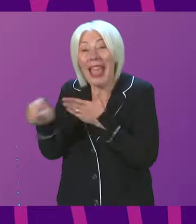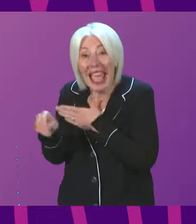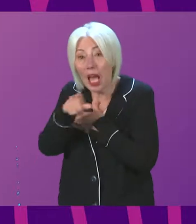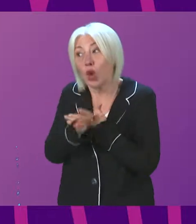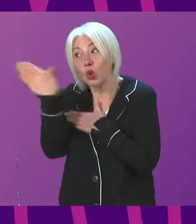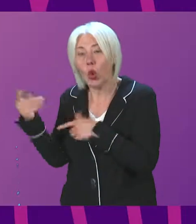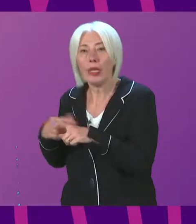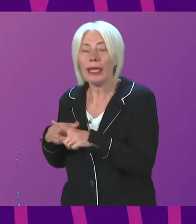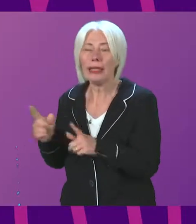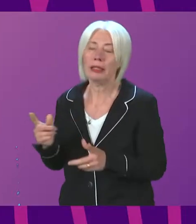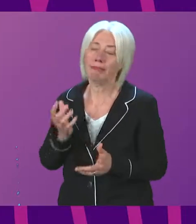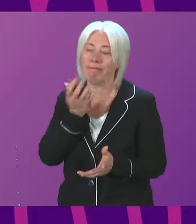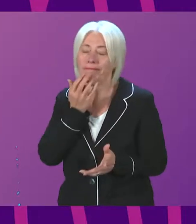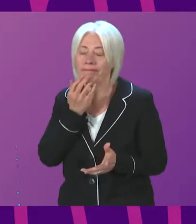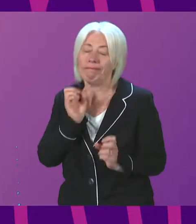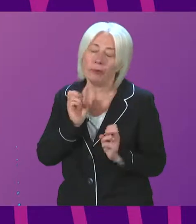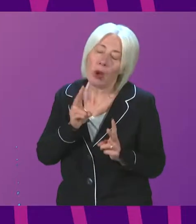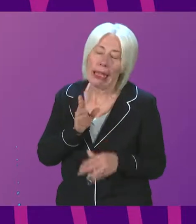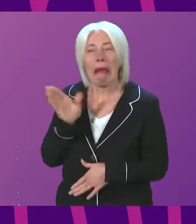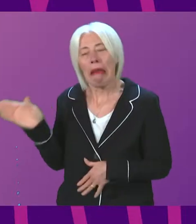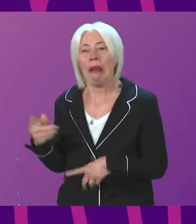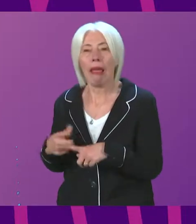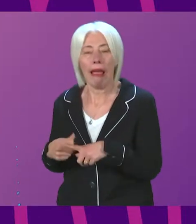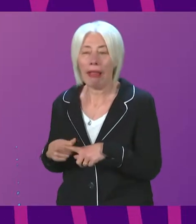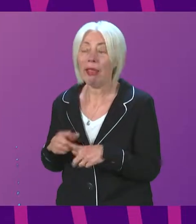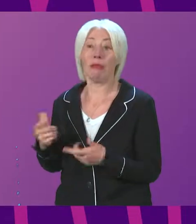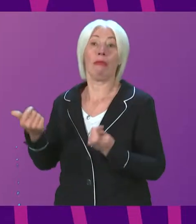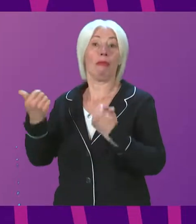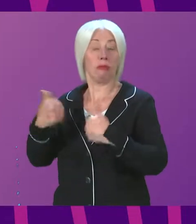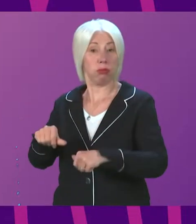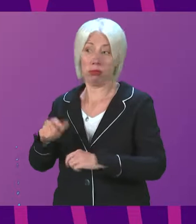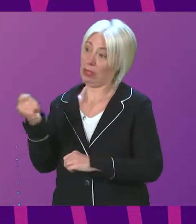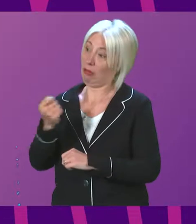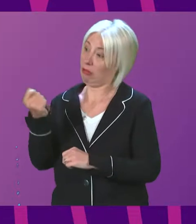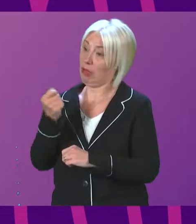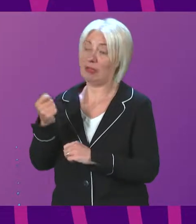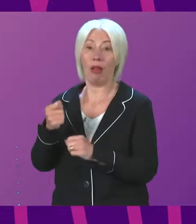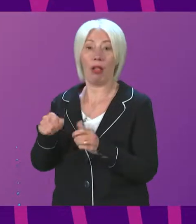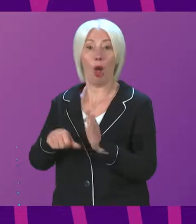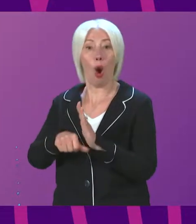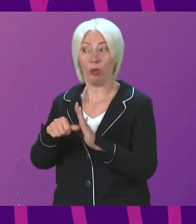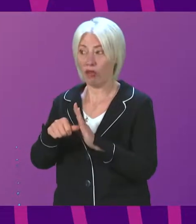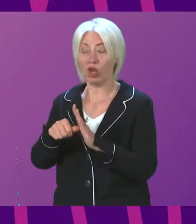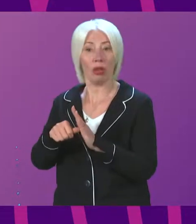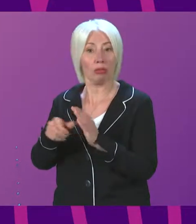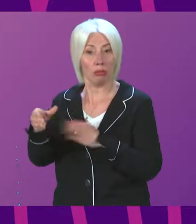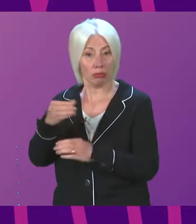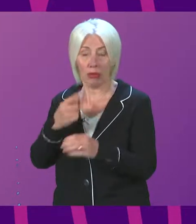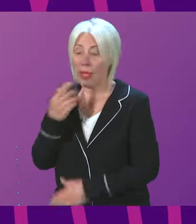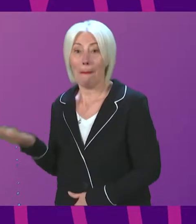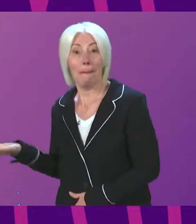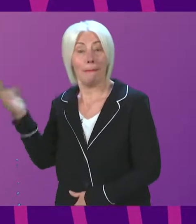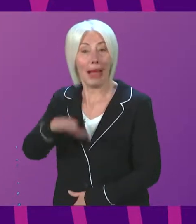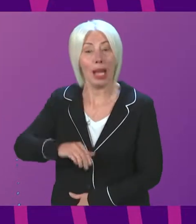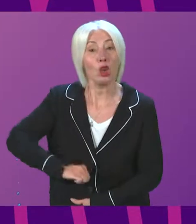He reluctantly agreed to travel south, and he was successfully operated on. Then, when he returned to